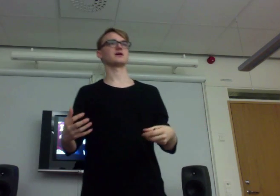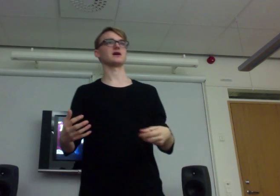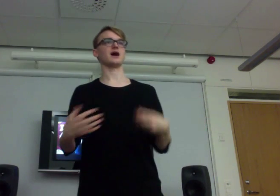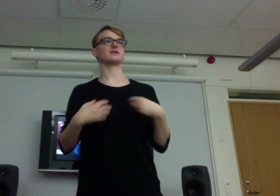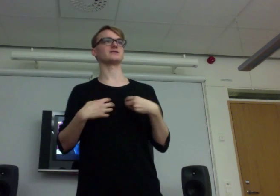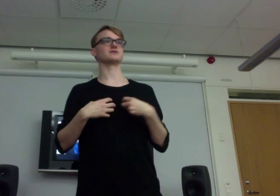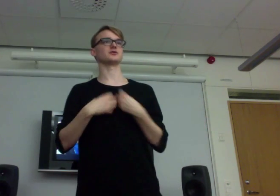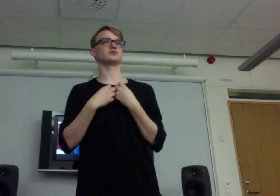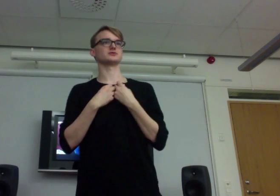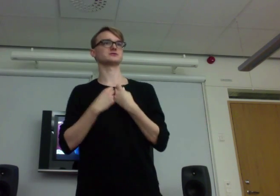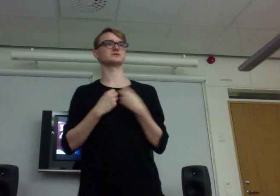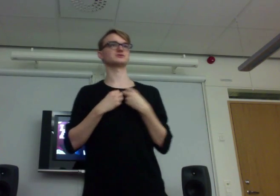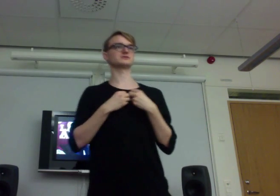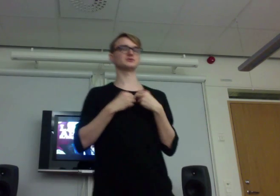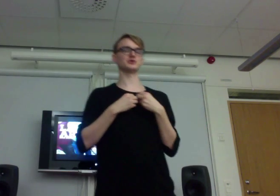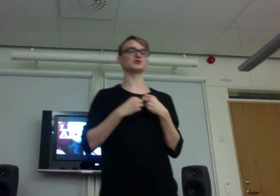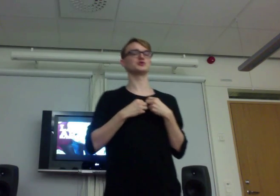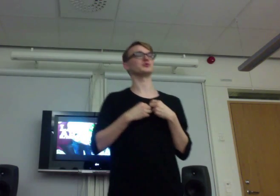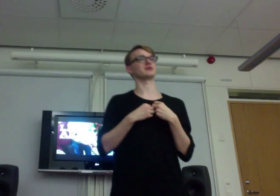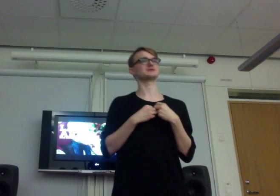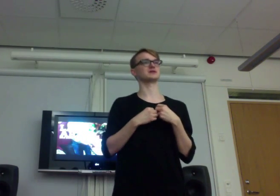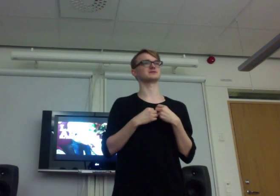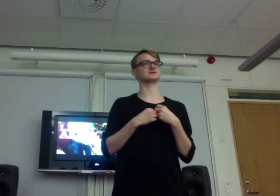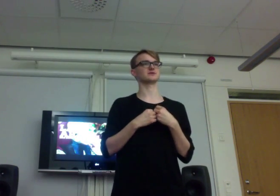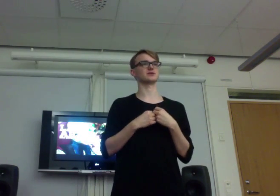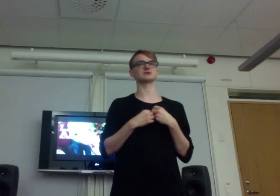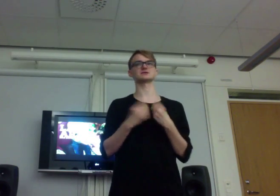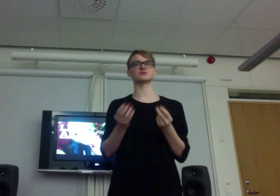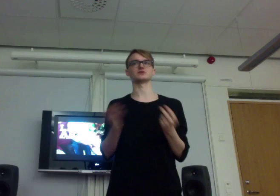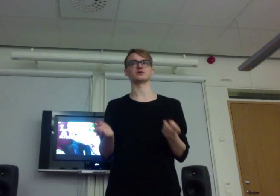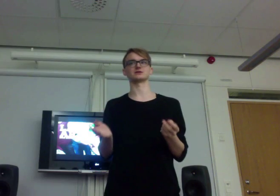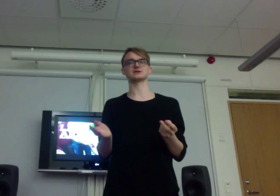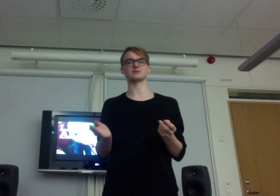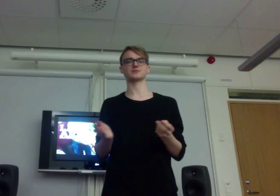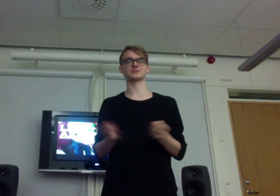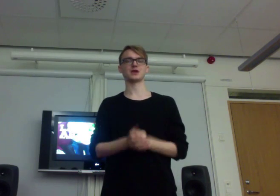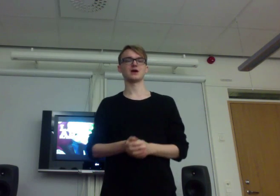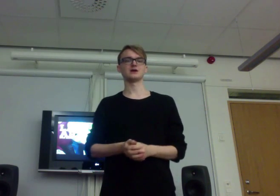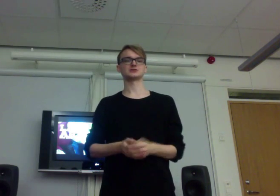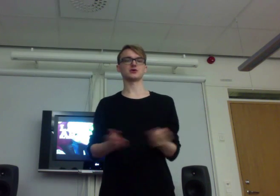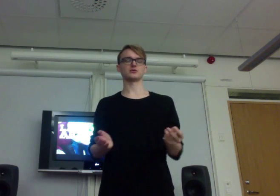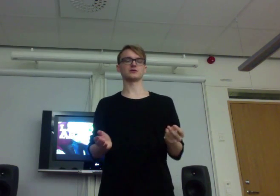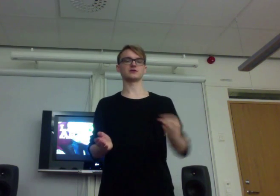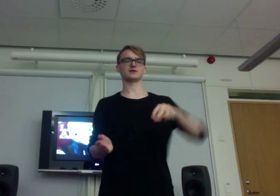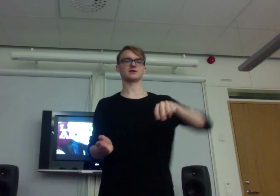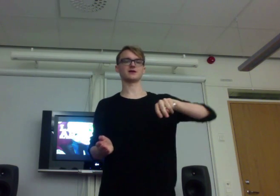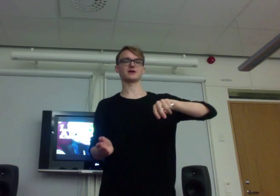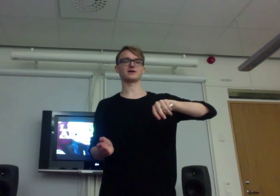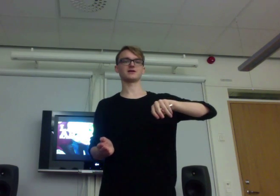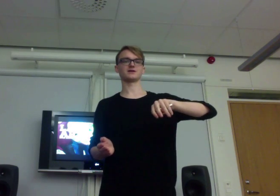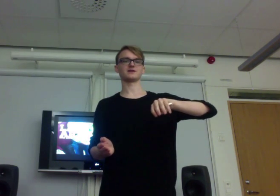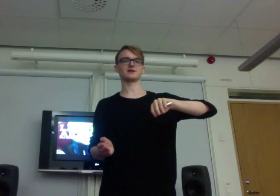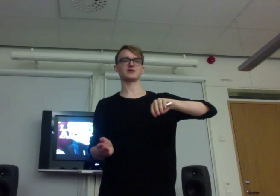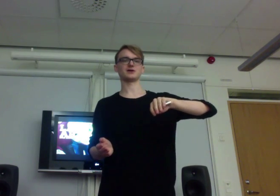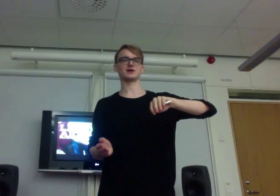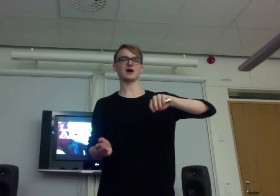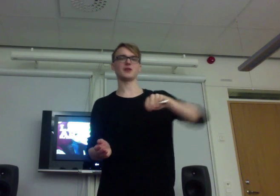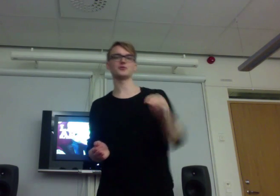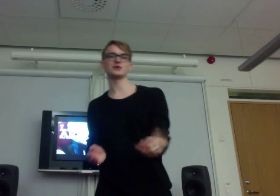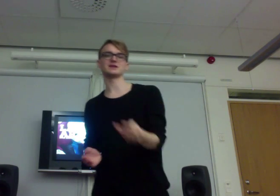And your, your, you, you experienced things when you were in this game. So, and really